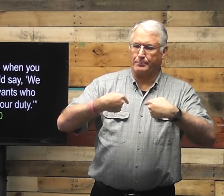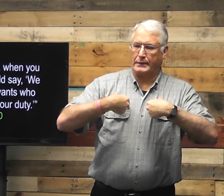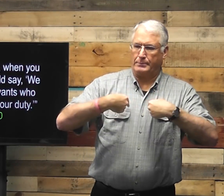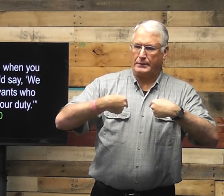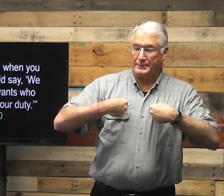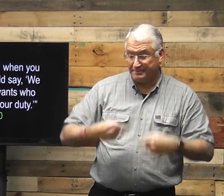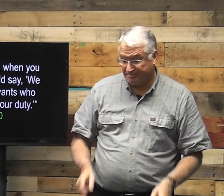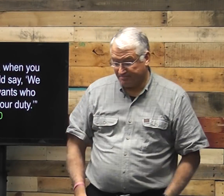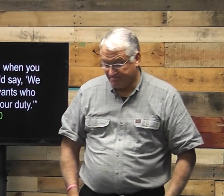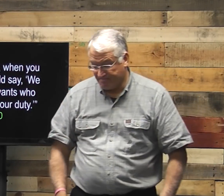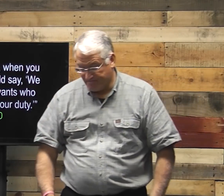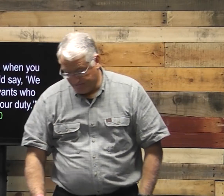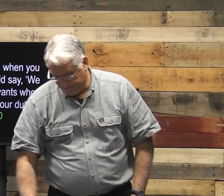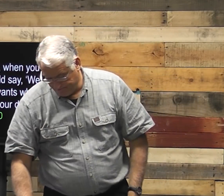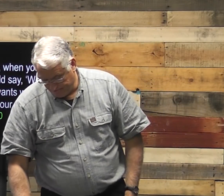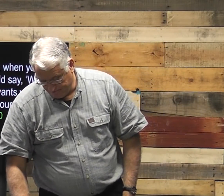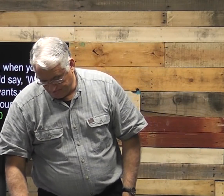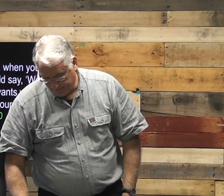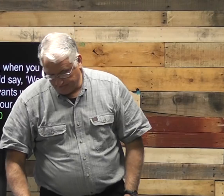for us to become arrogant and very self-centered.